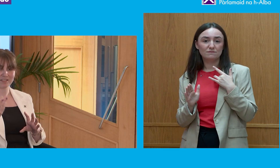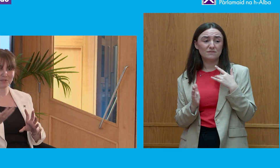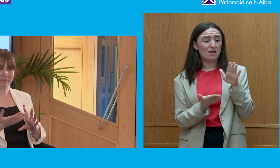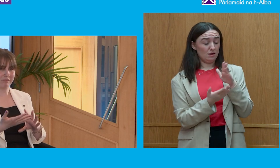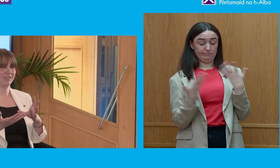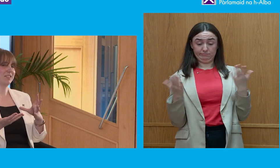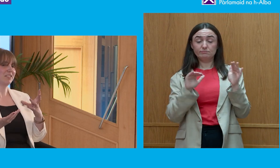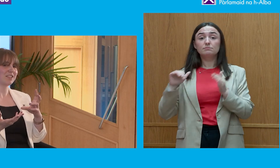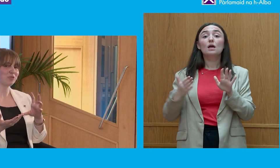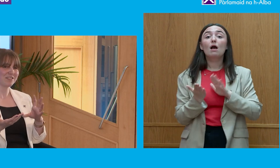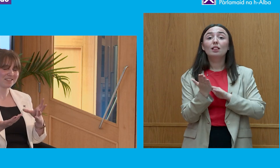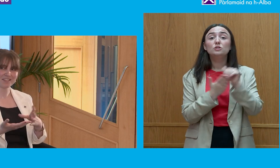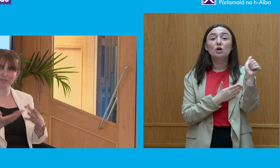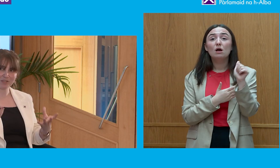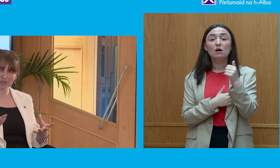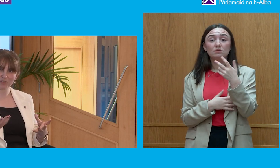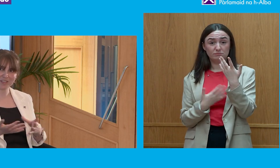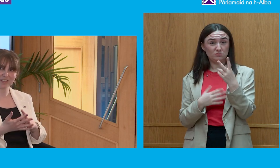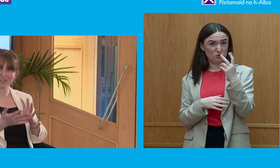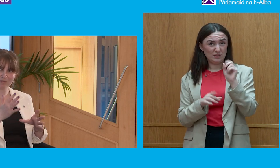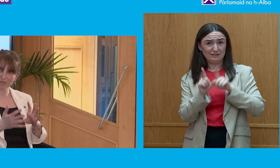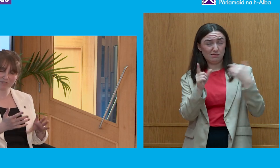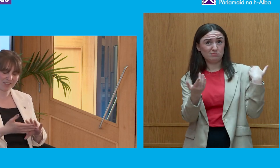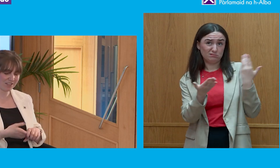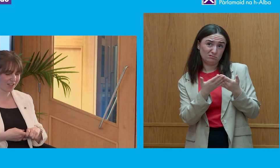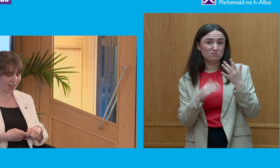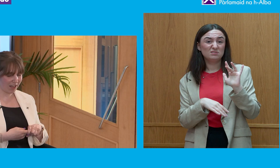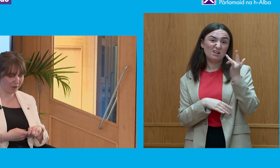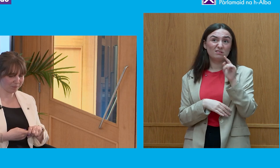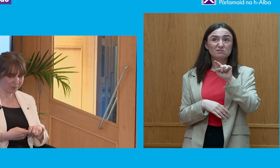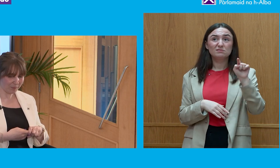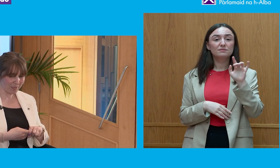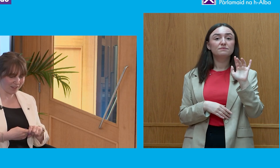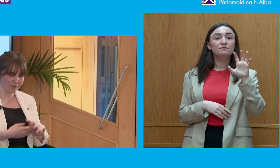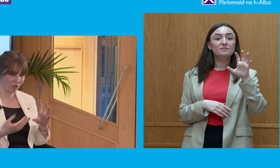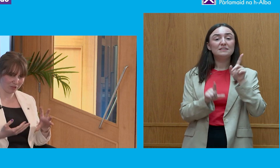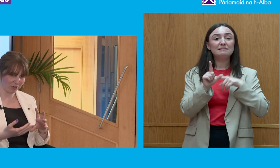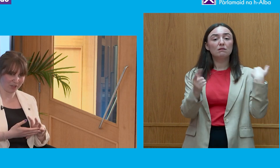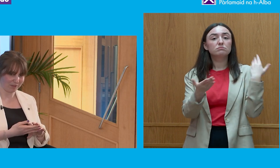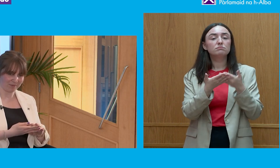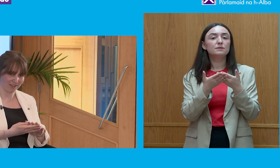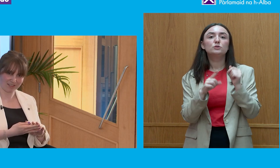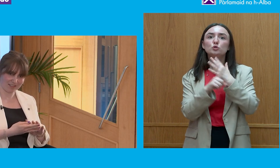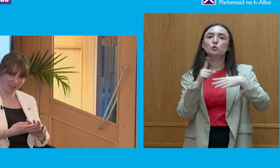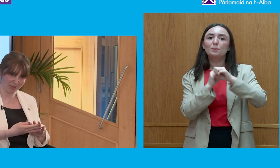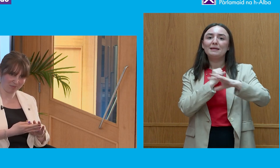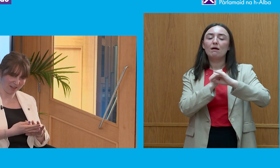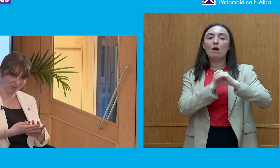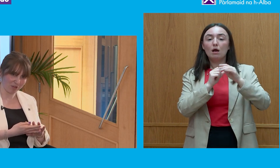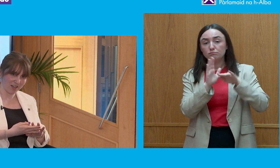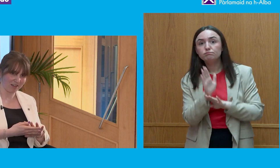especially in last 20 years, the rise of social media, 10, 15 years. And as we all know, that